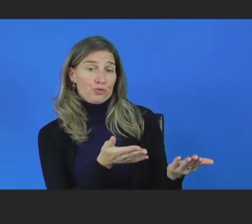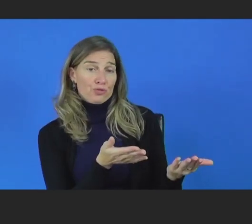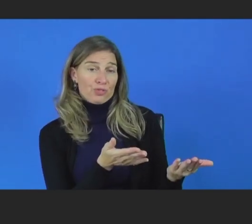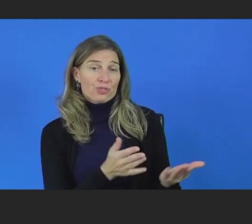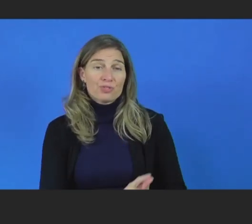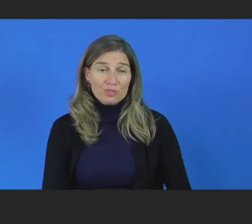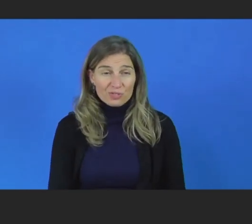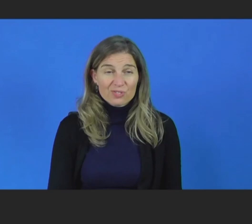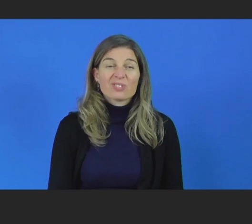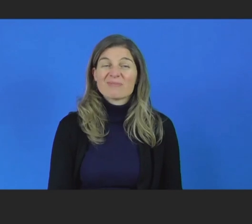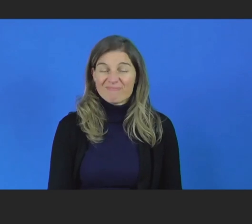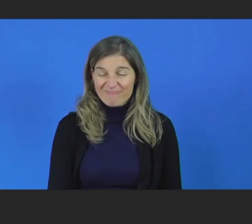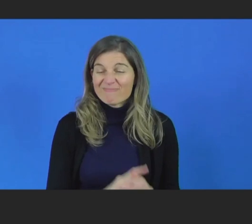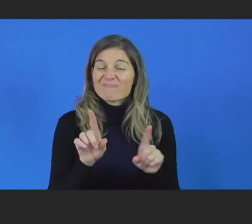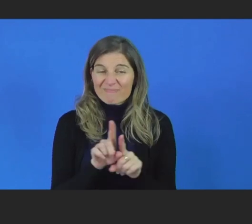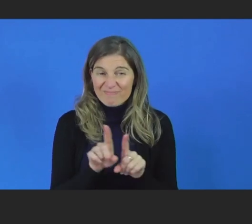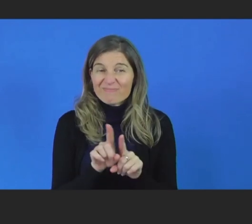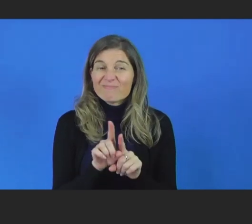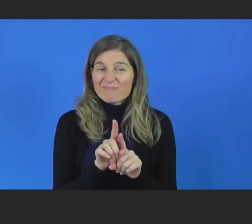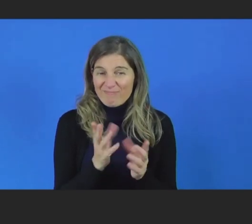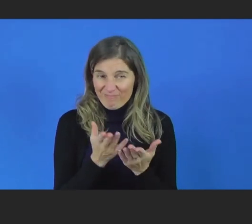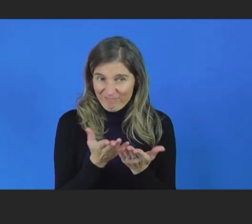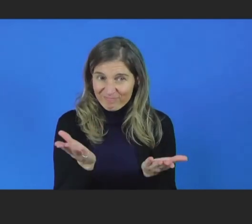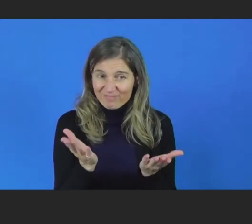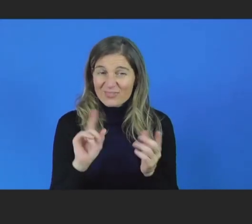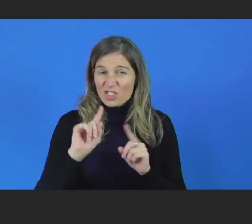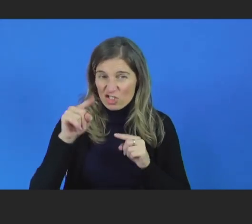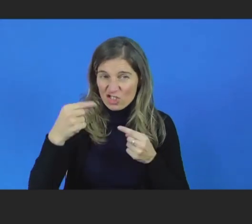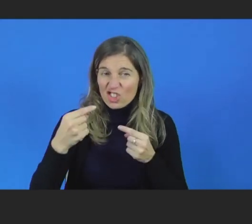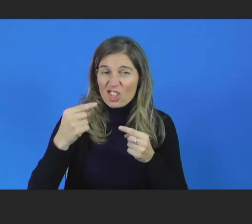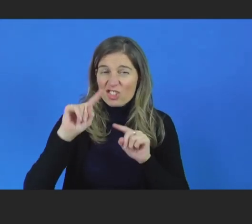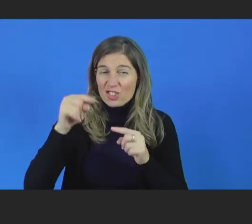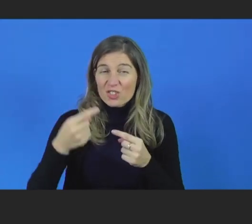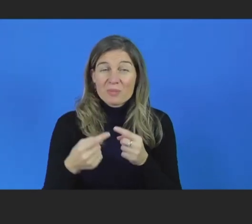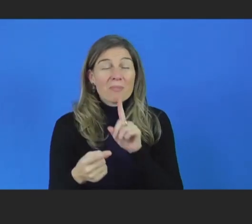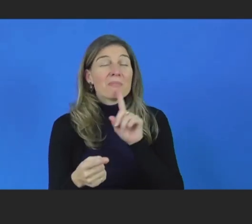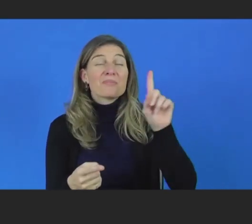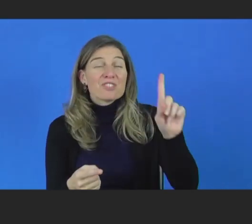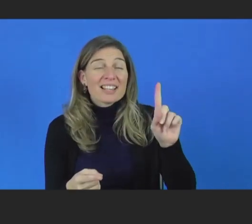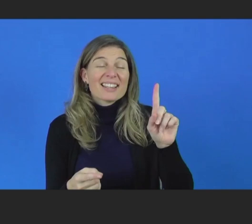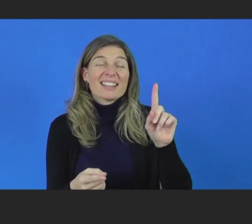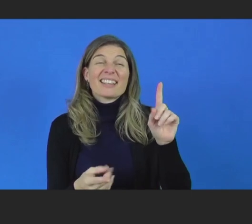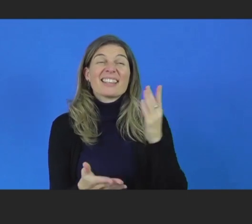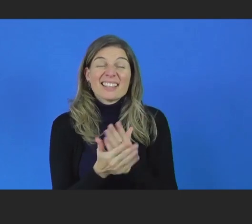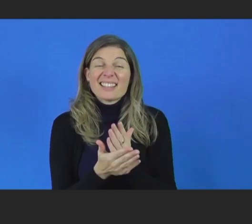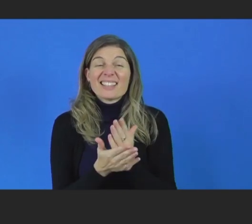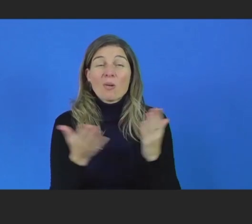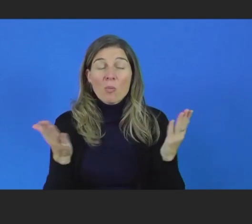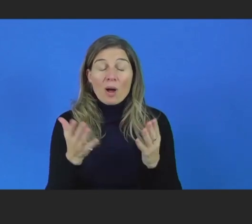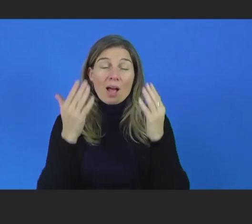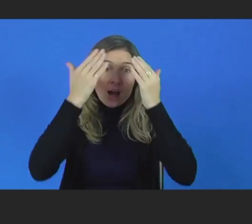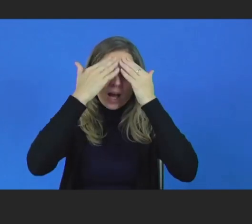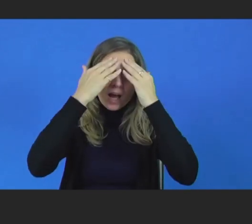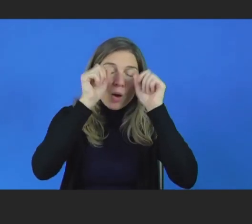big challenges. And it's all about awareness. We have to raise awareness, just like